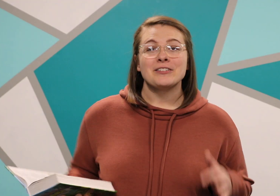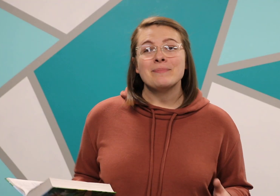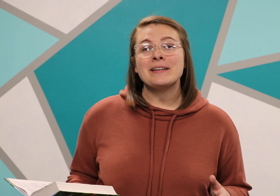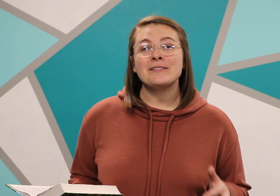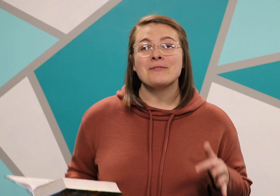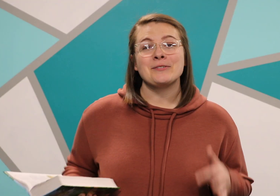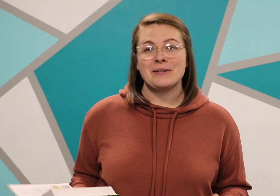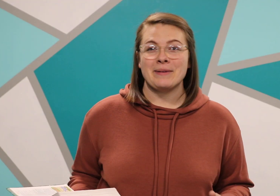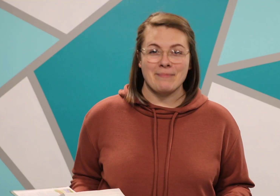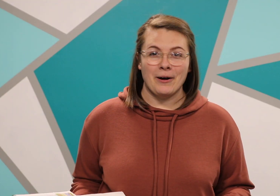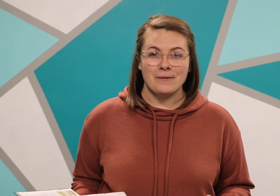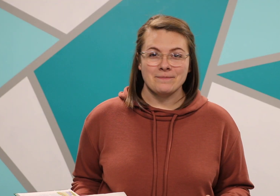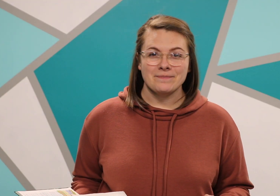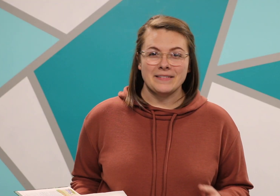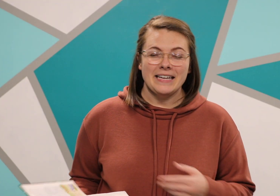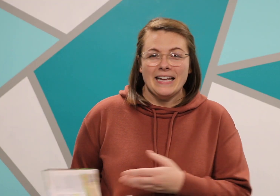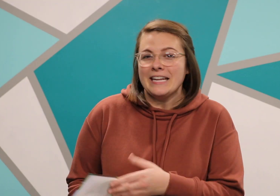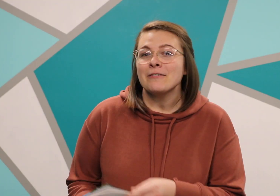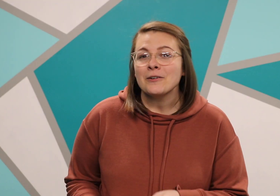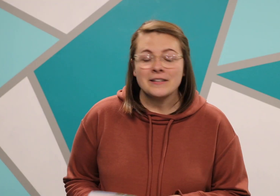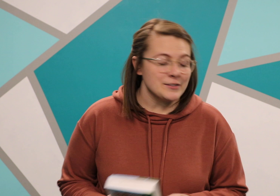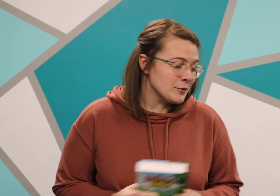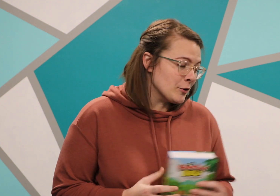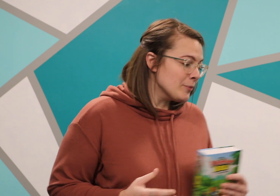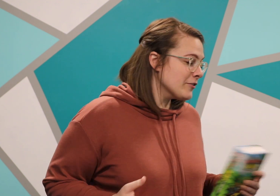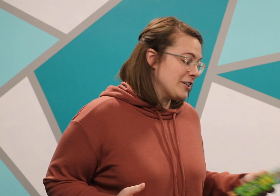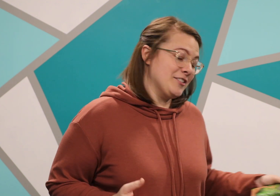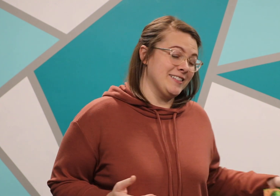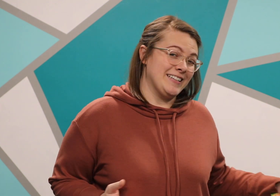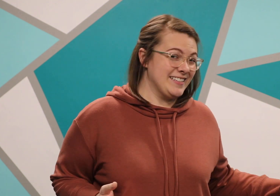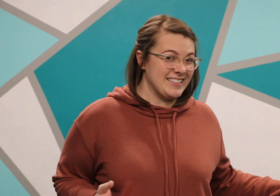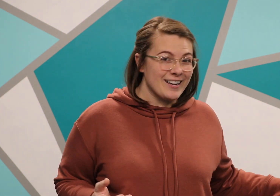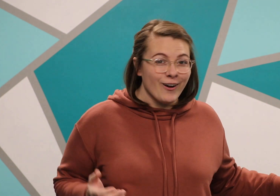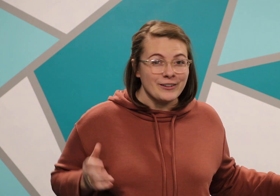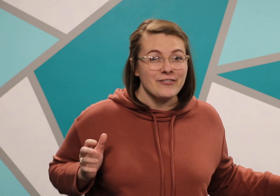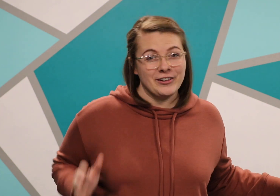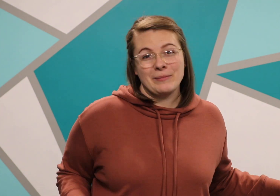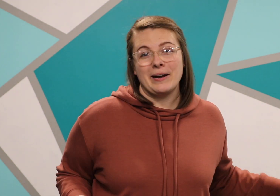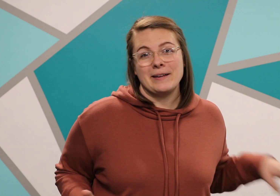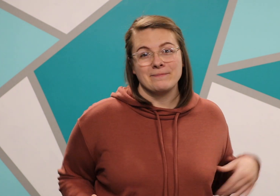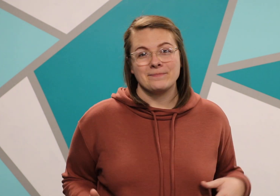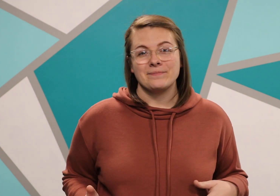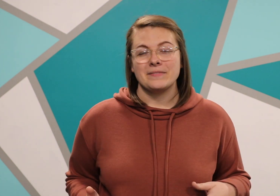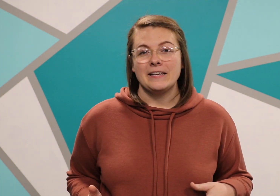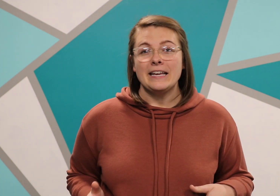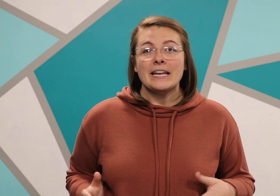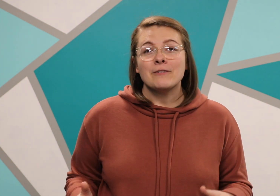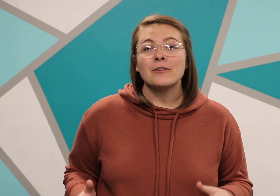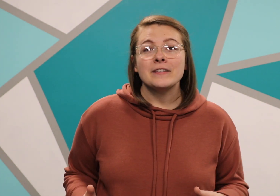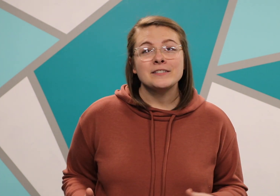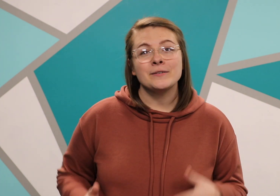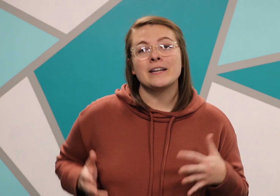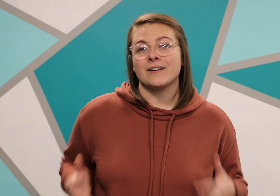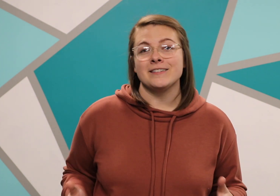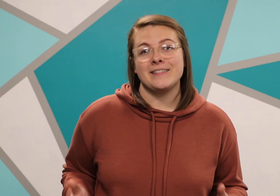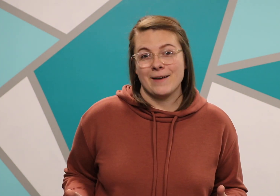Philippians was written by Paul and he wrote this to a group of Christians in a city called Philippi. He wrote this to encourage them